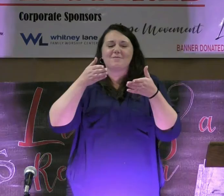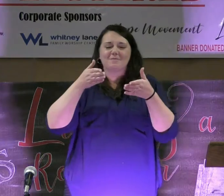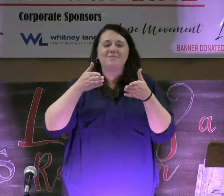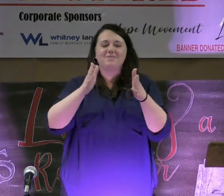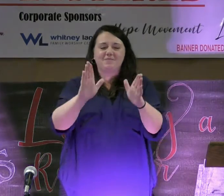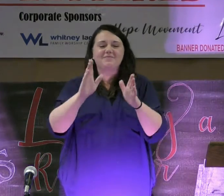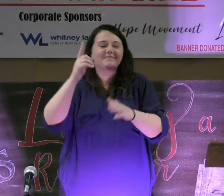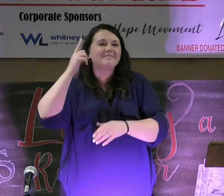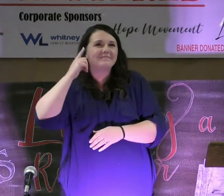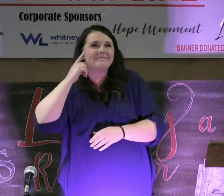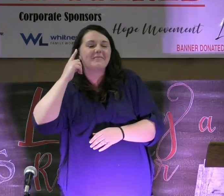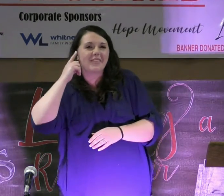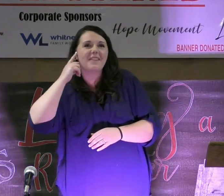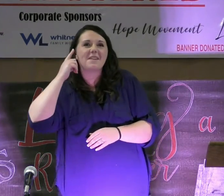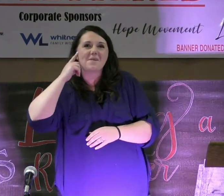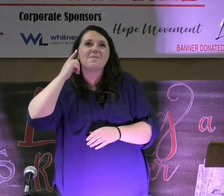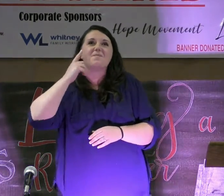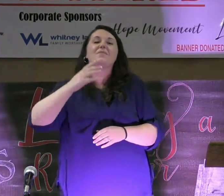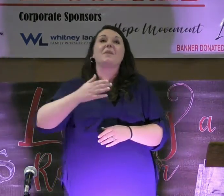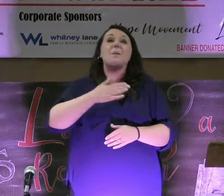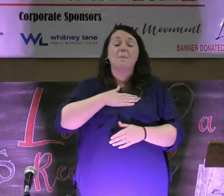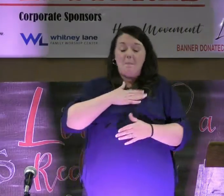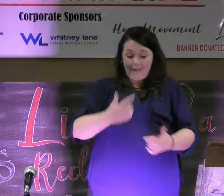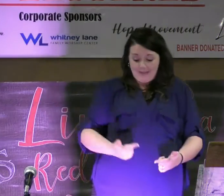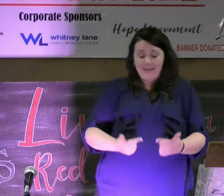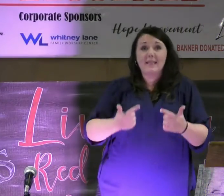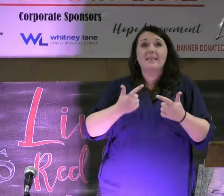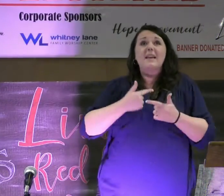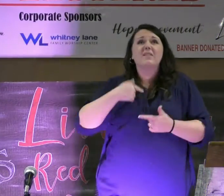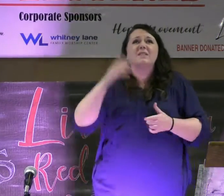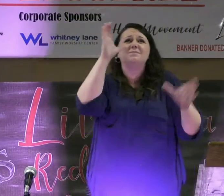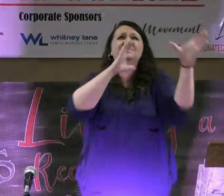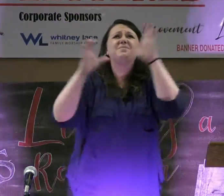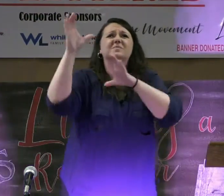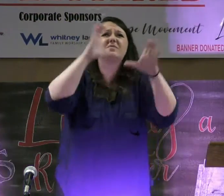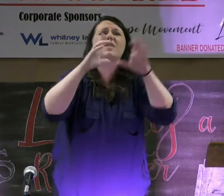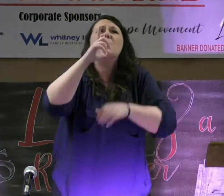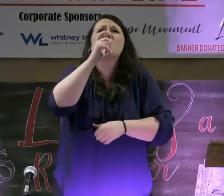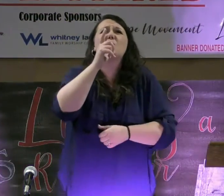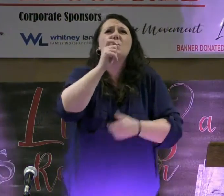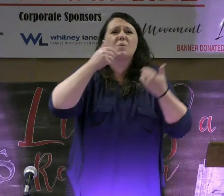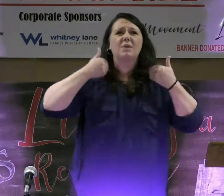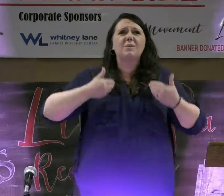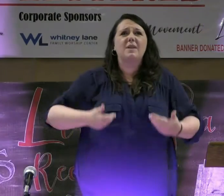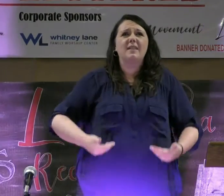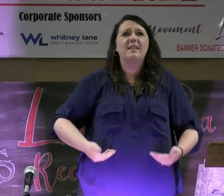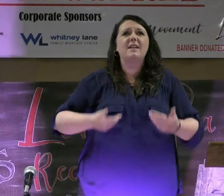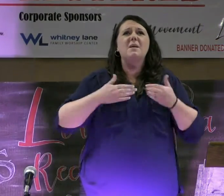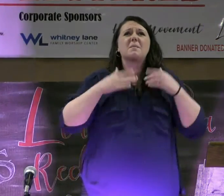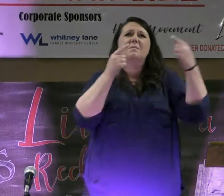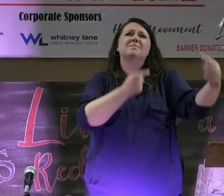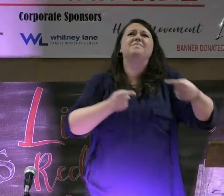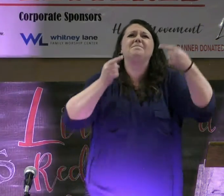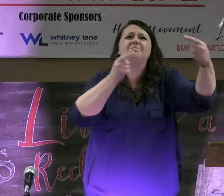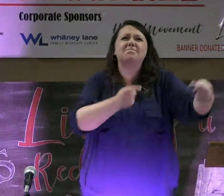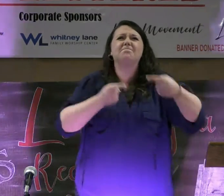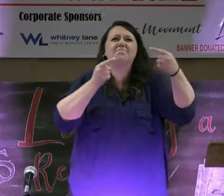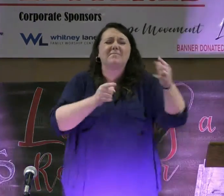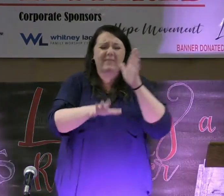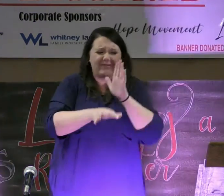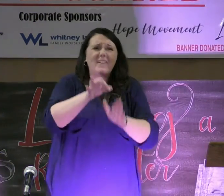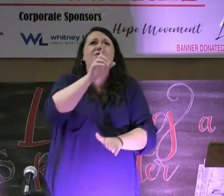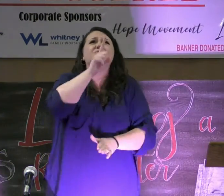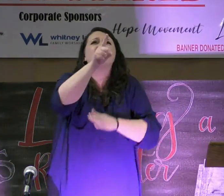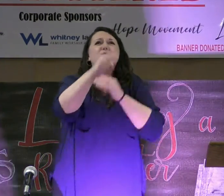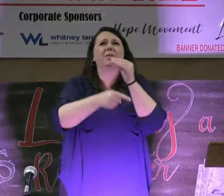used to listening to. And in my journey to discover who I really am. In my battle to uncover the